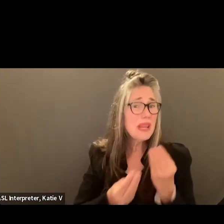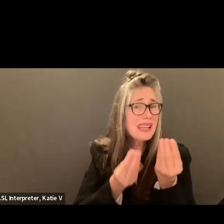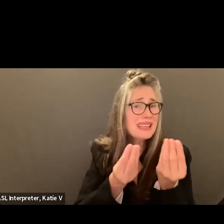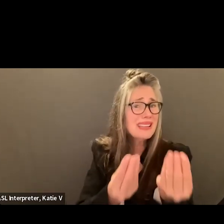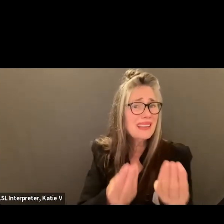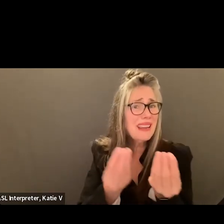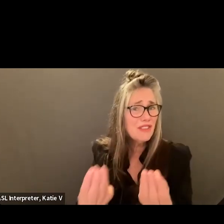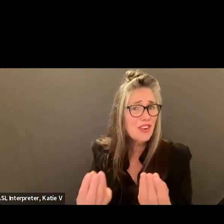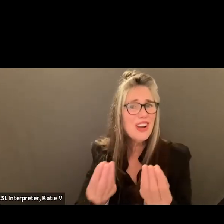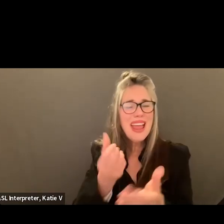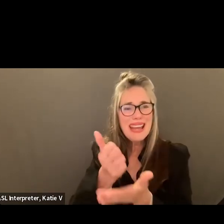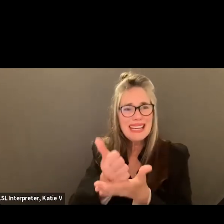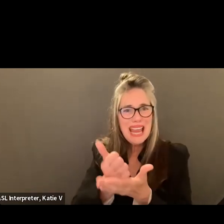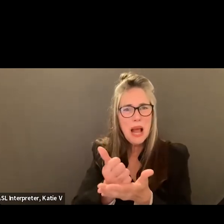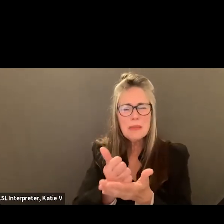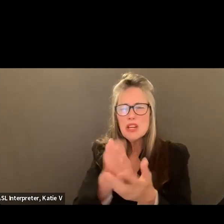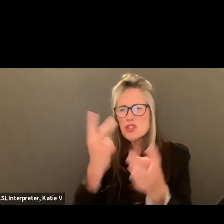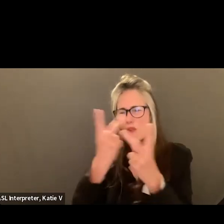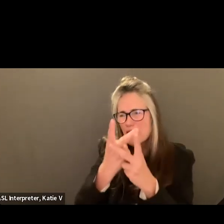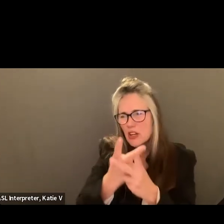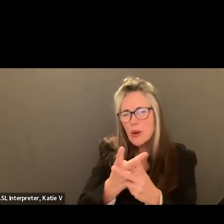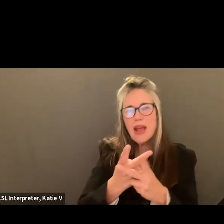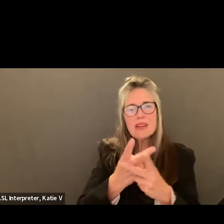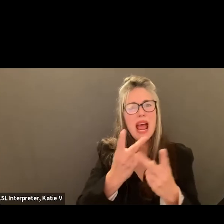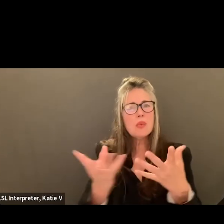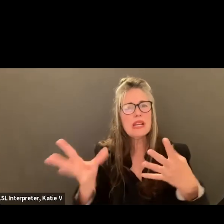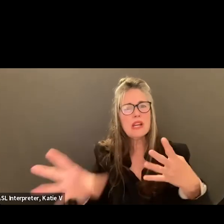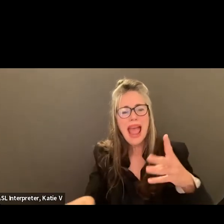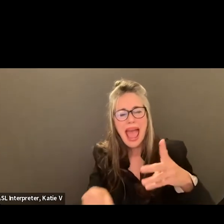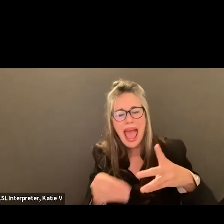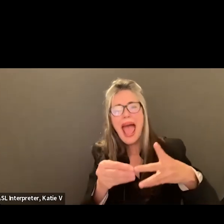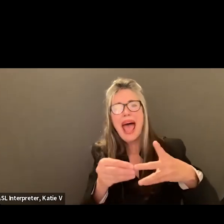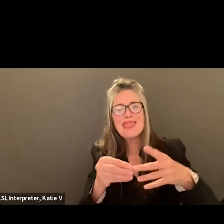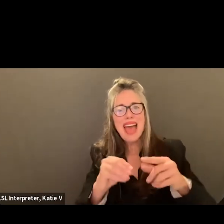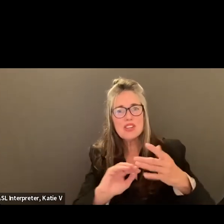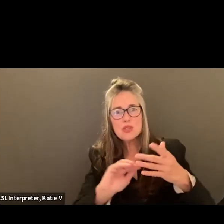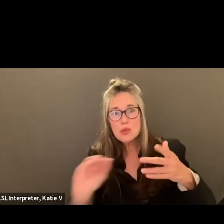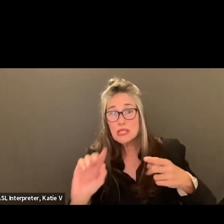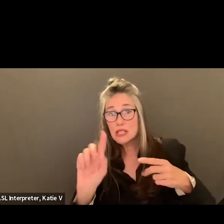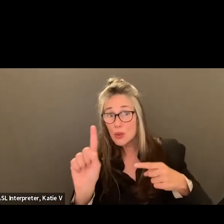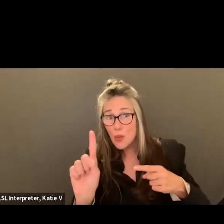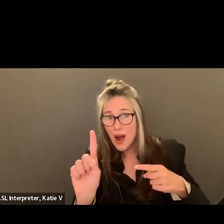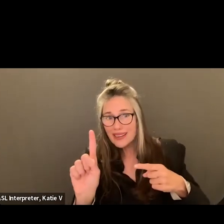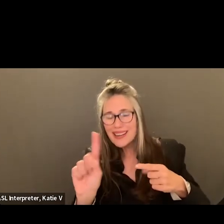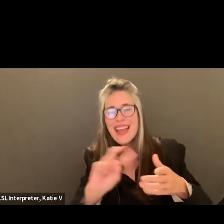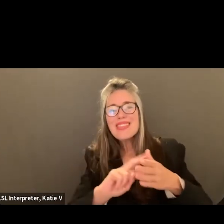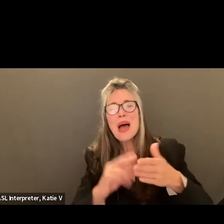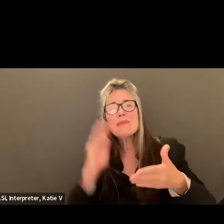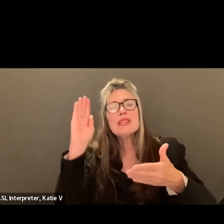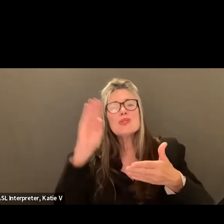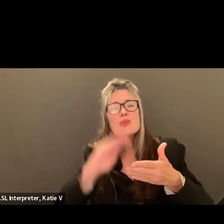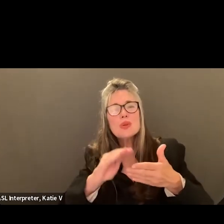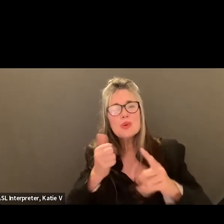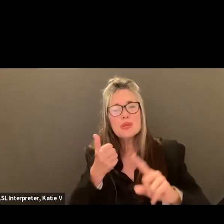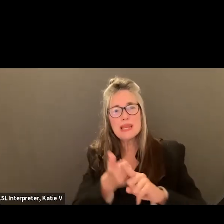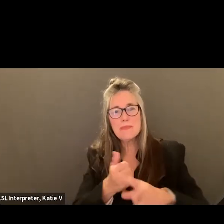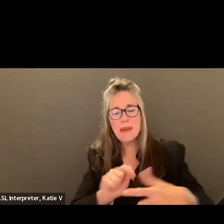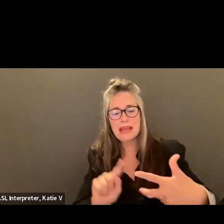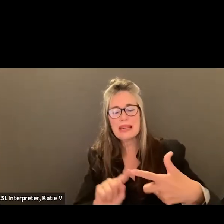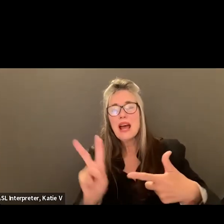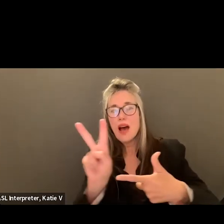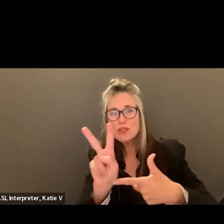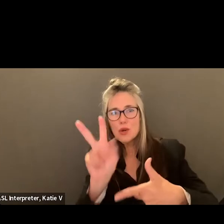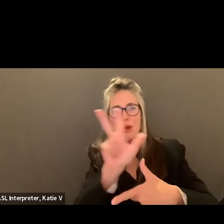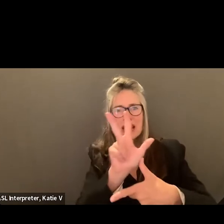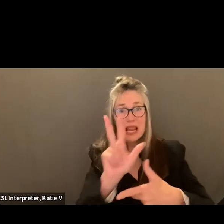as adults. And so calibrating that in tier one is how we minimize the impact on tier two and three. And we've had conversations with COMM and